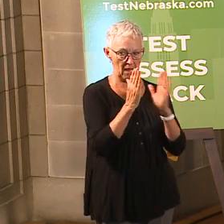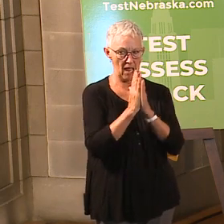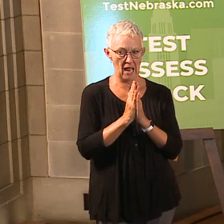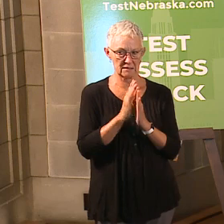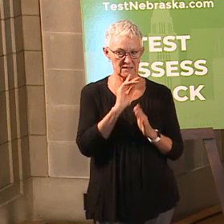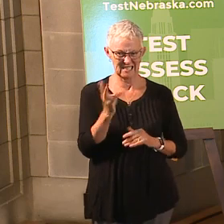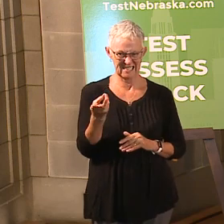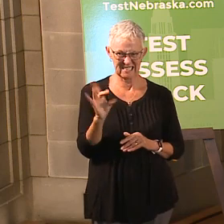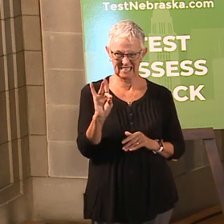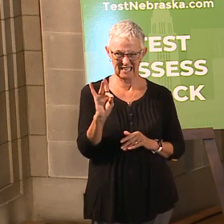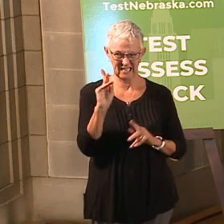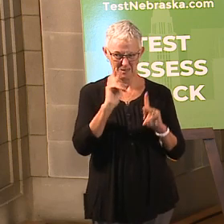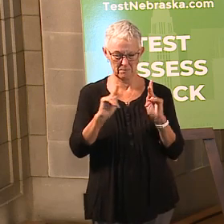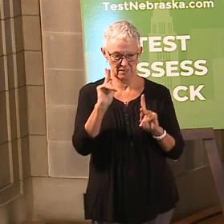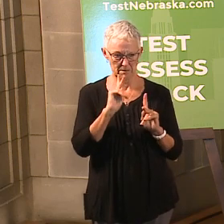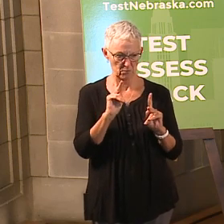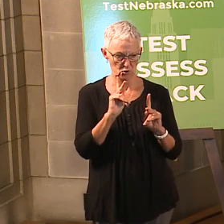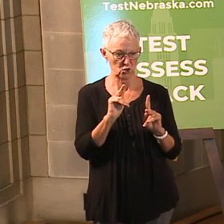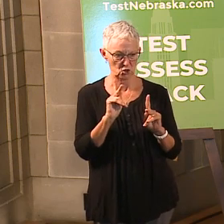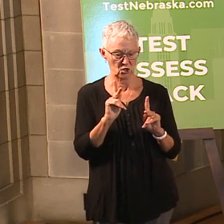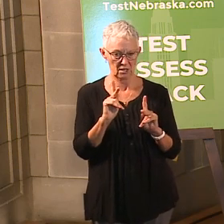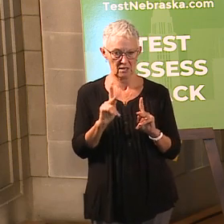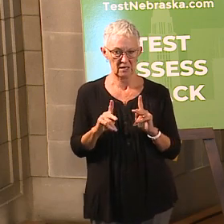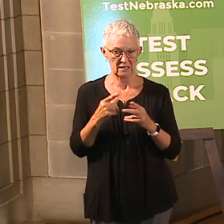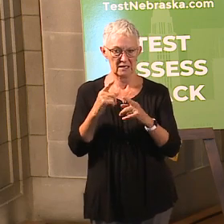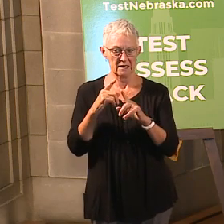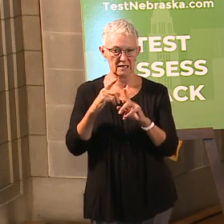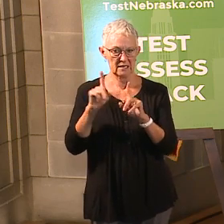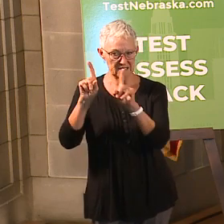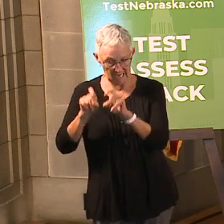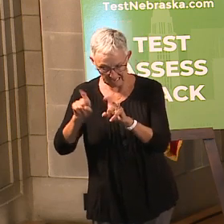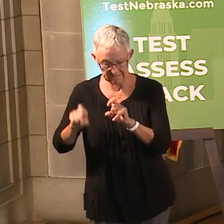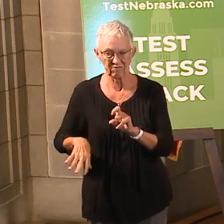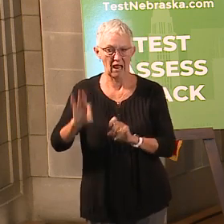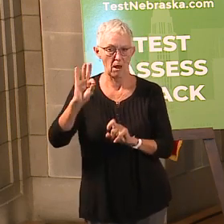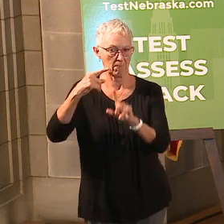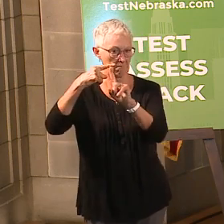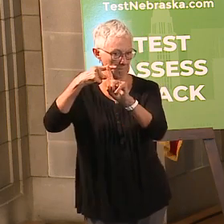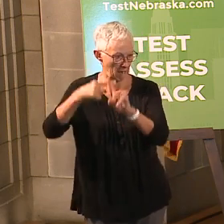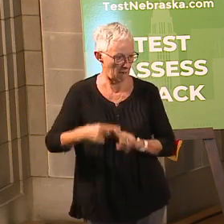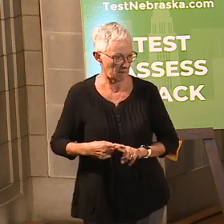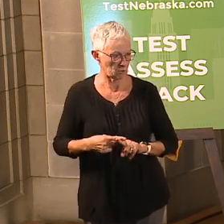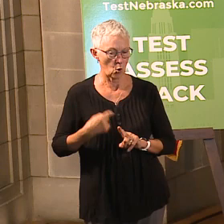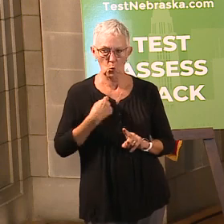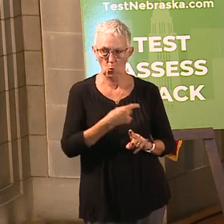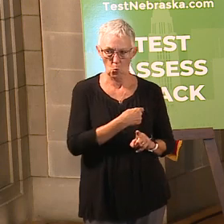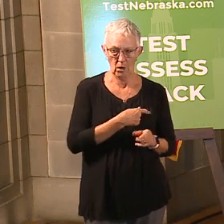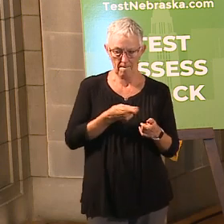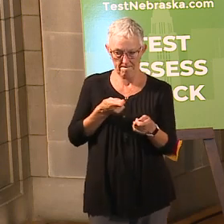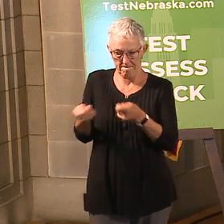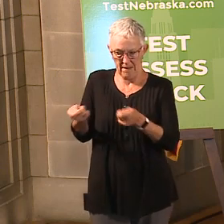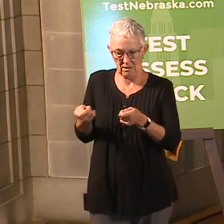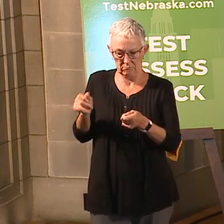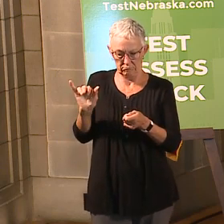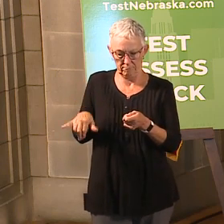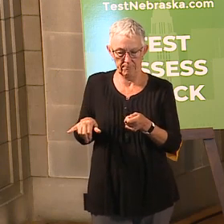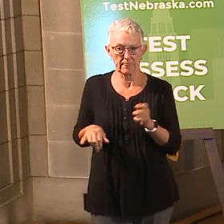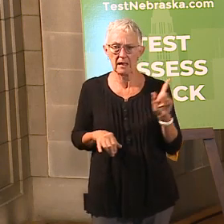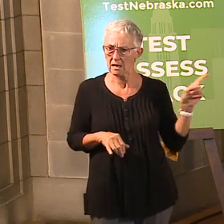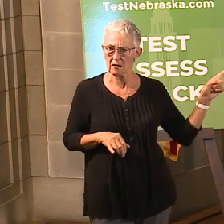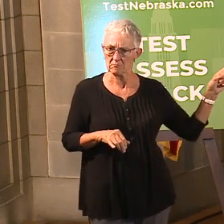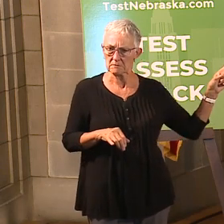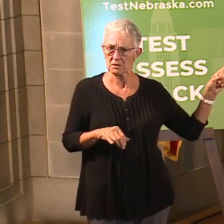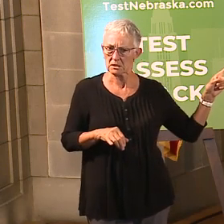testing positive, 24 at the Nebraska State Penitentiary and this is a situation that we're just managing. So Director Frakes has got a plan put in